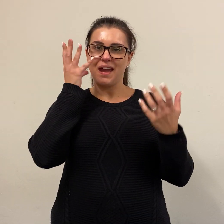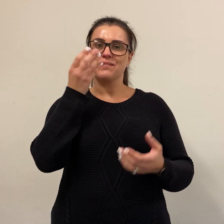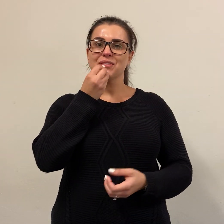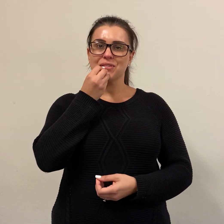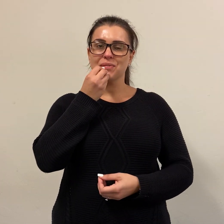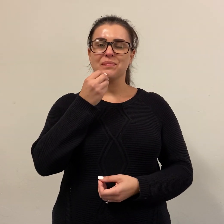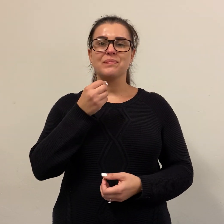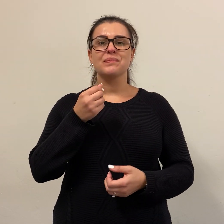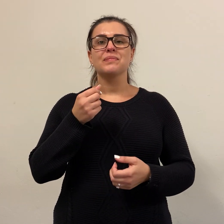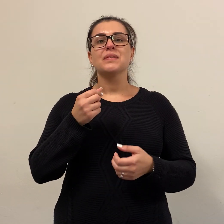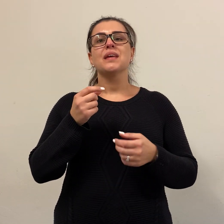Good afternoon.